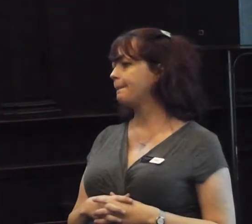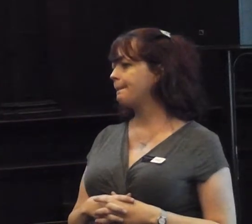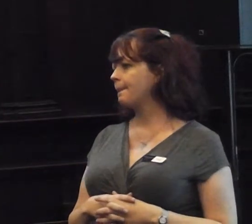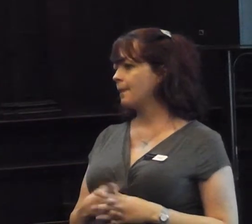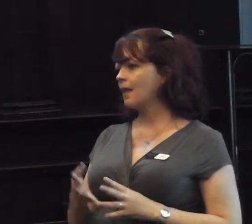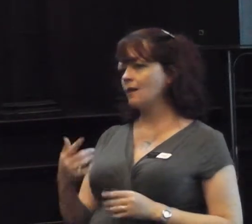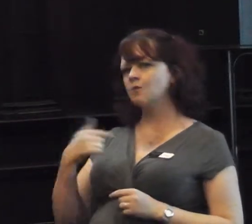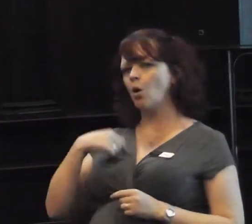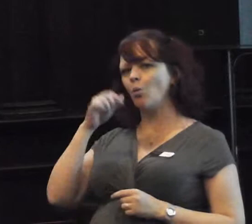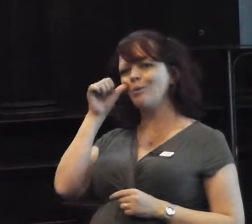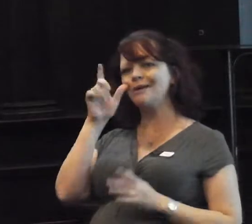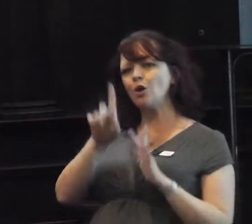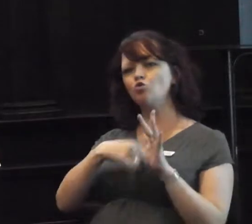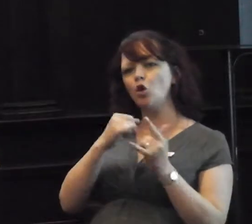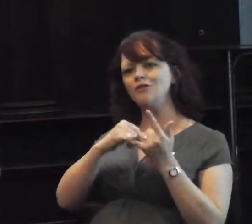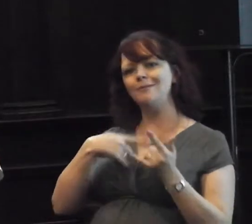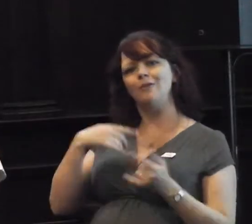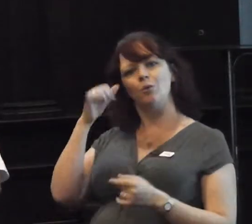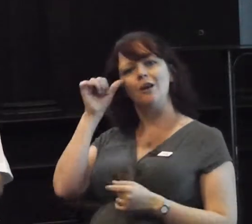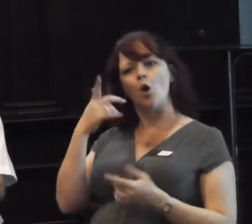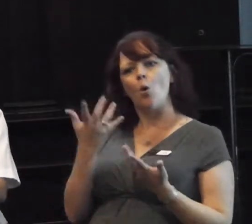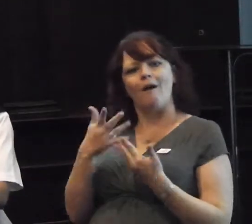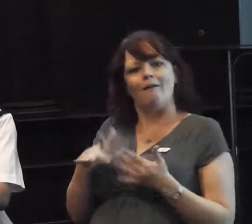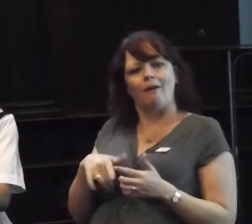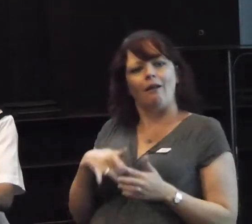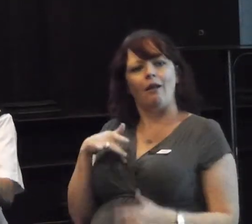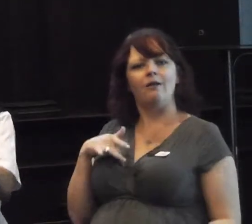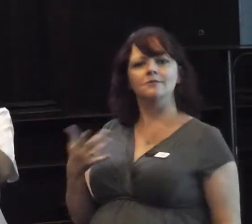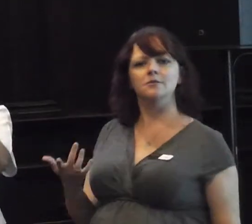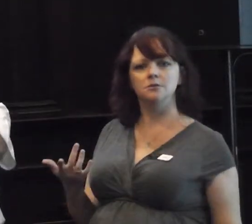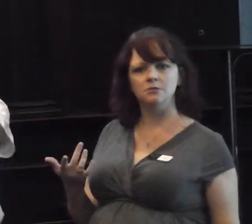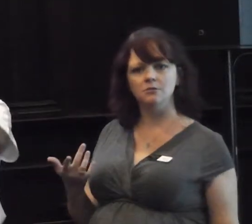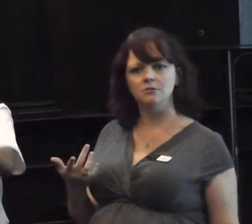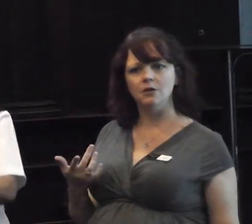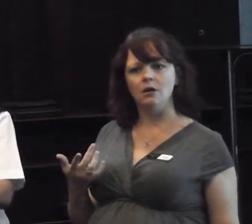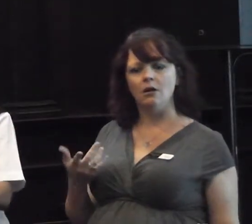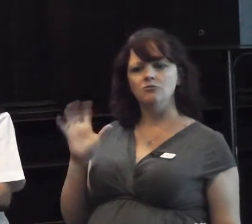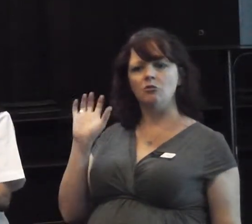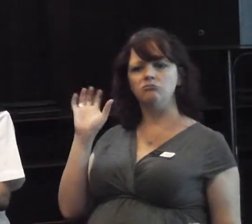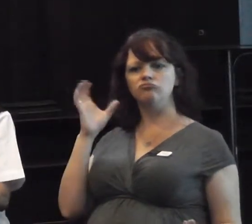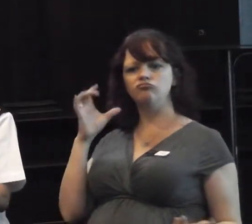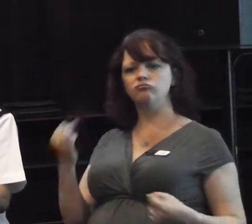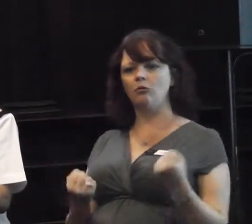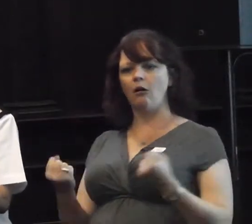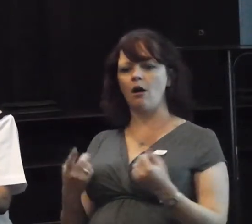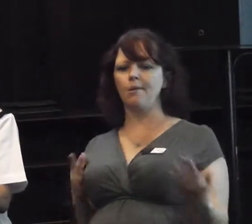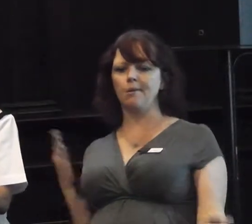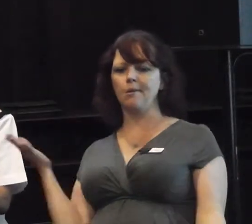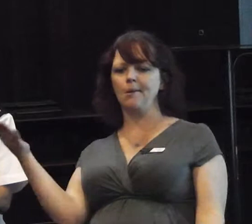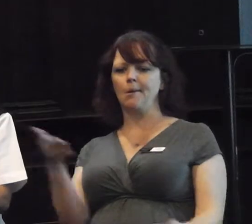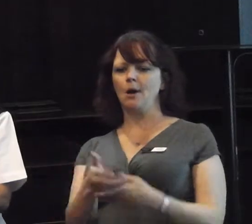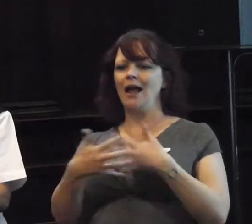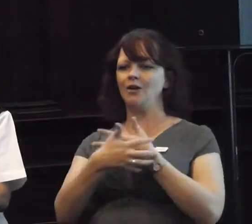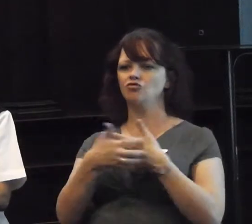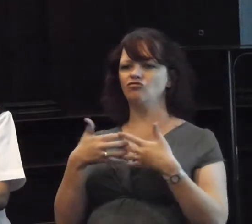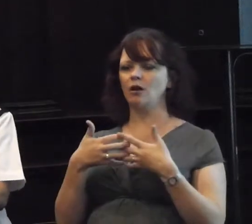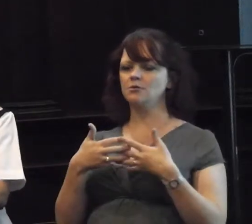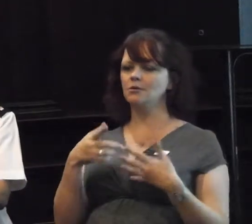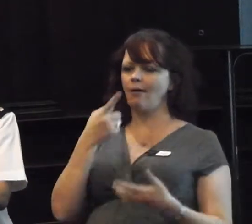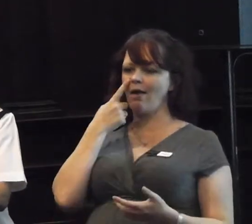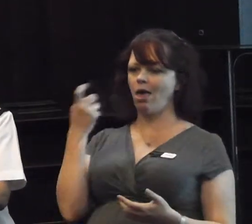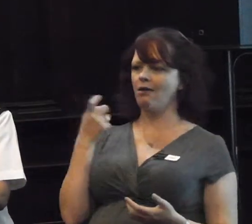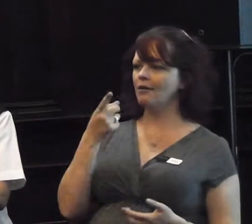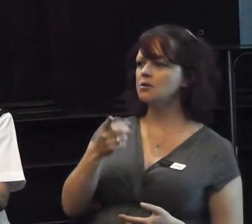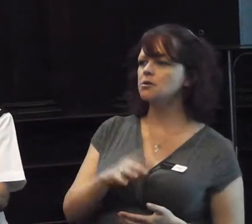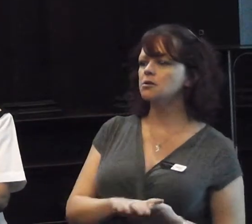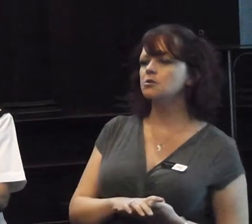We know John Smith. We know where he lives. So, police car, travelled to the address, and now you get there, John